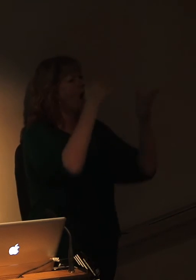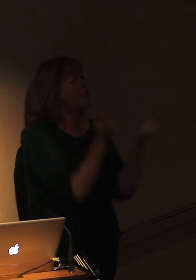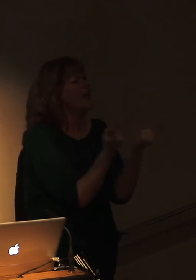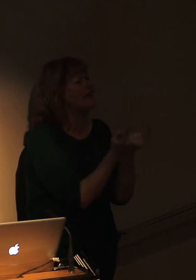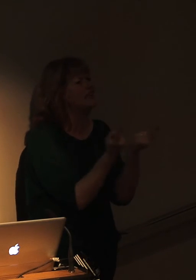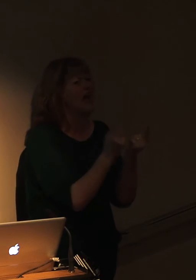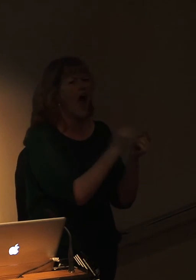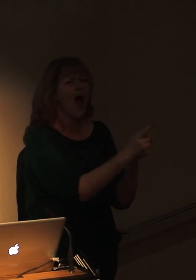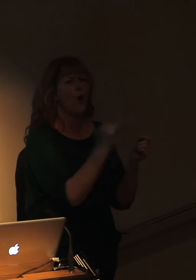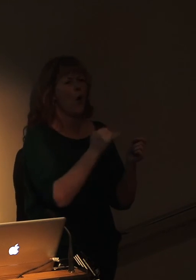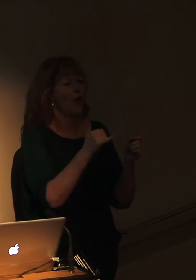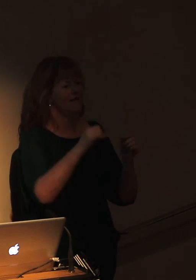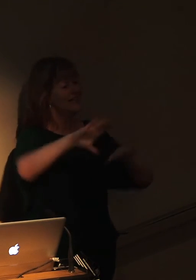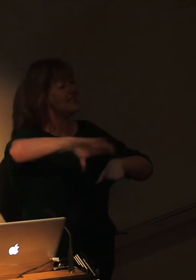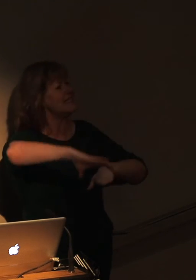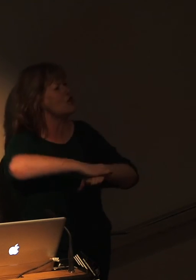Cinderella.